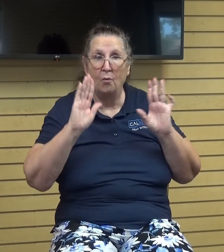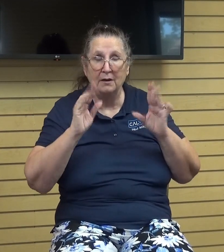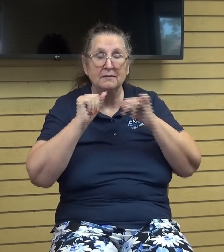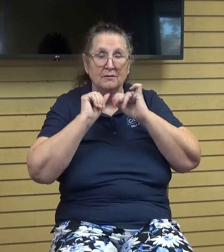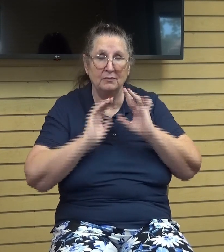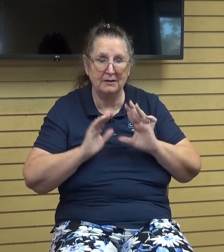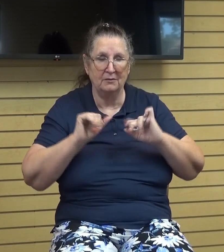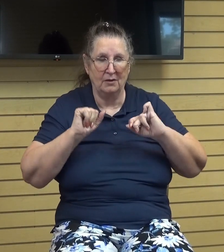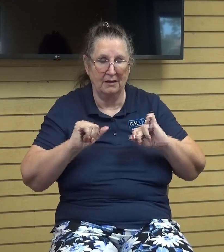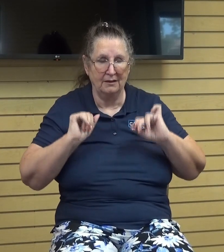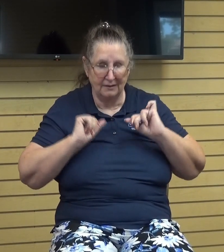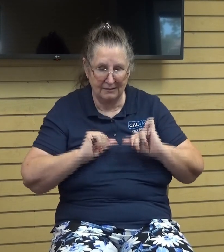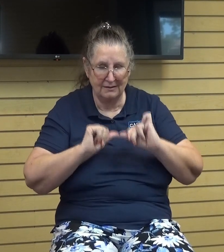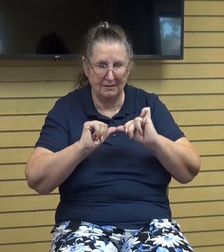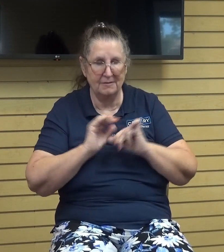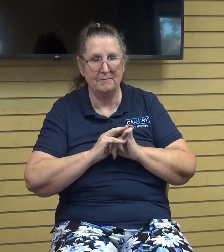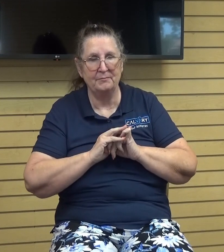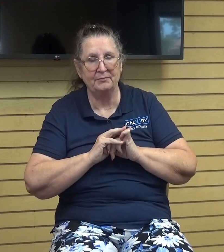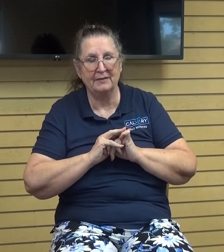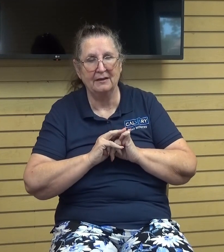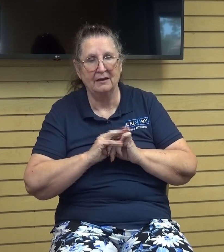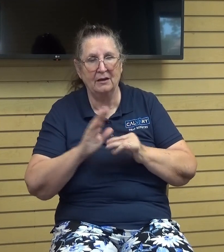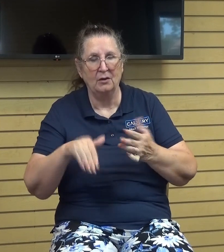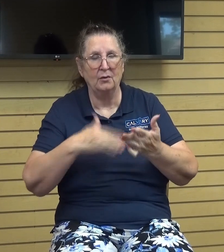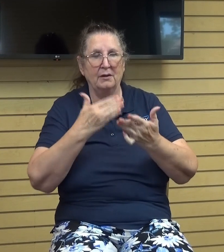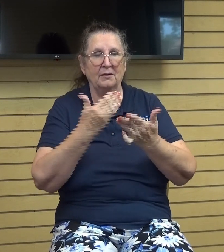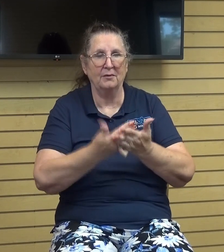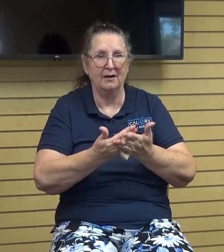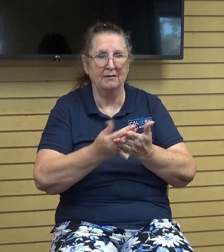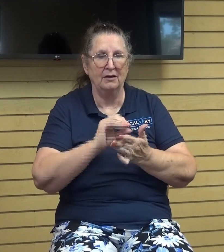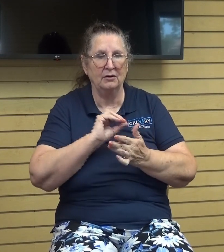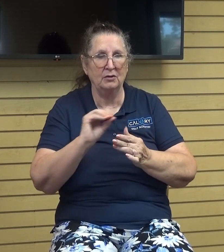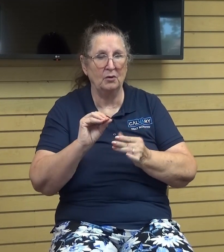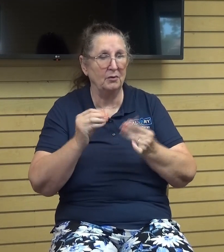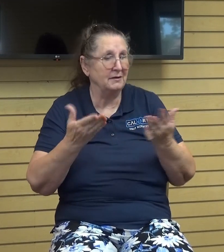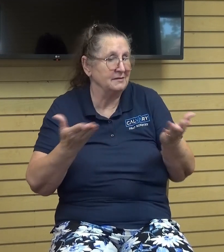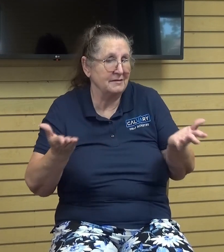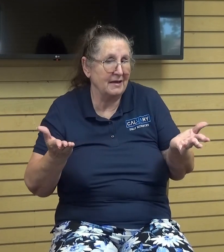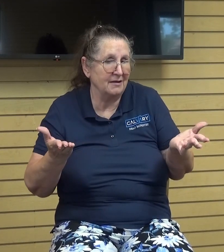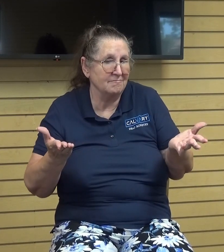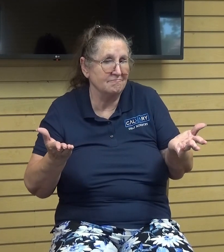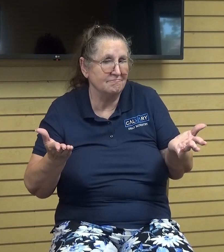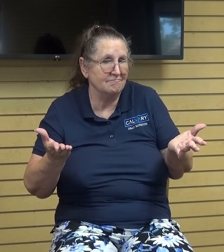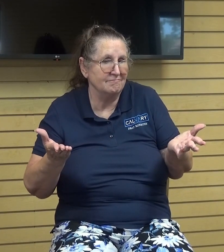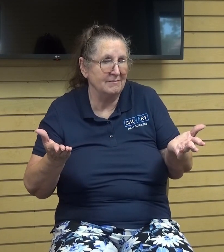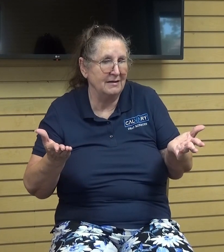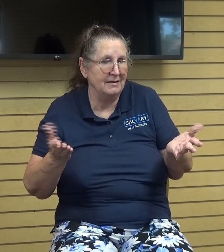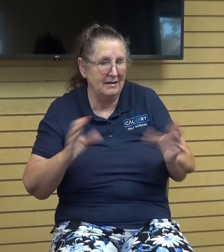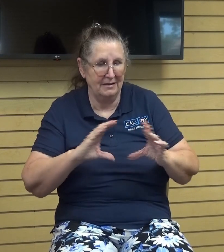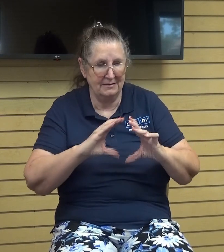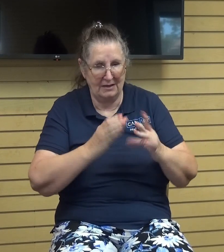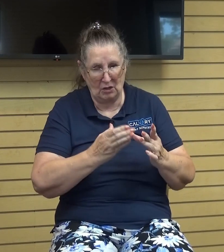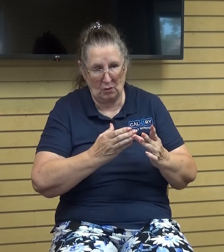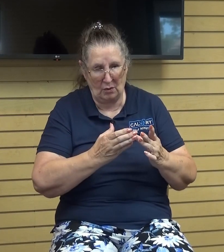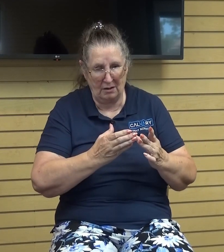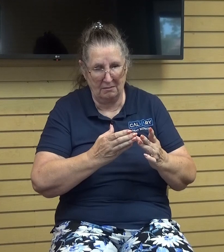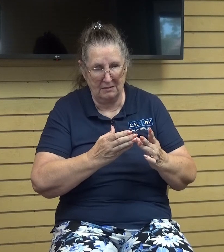can still have it no problem we get there nobody else is there so that group that was supposed to be there